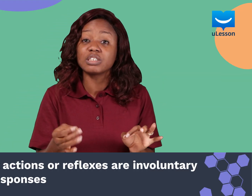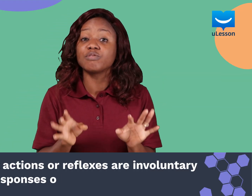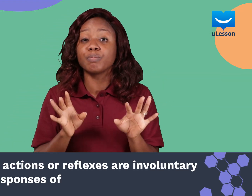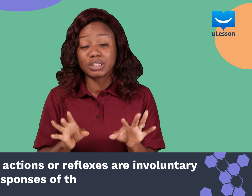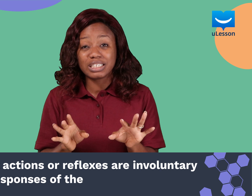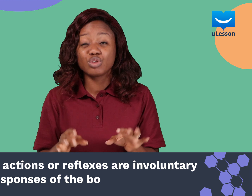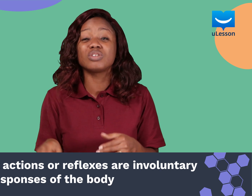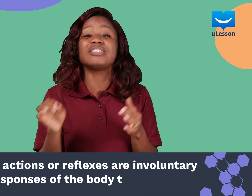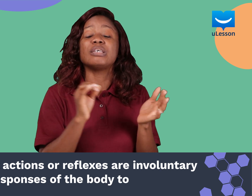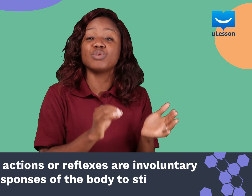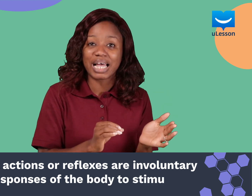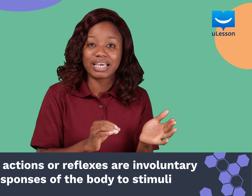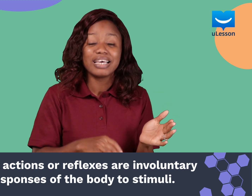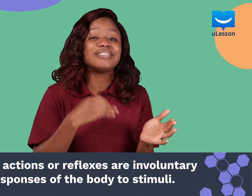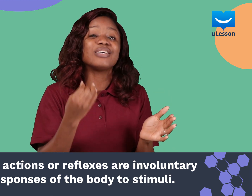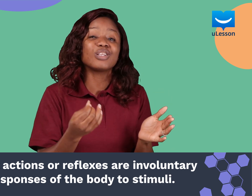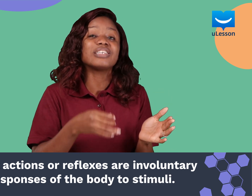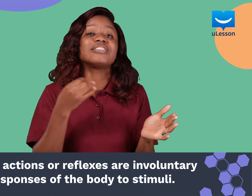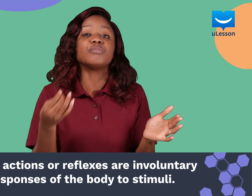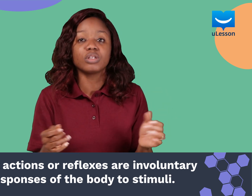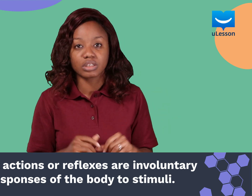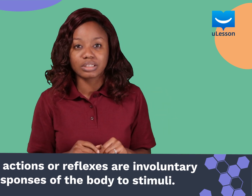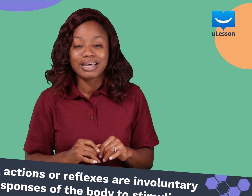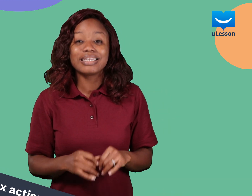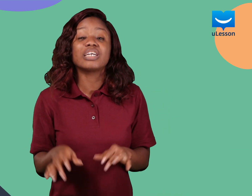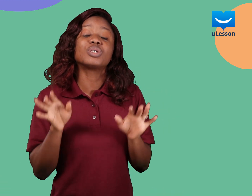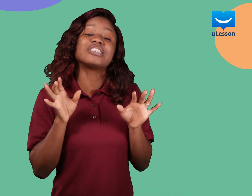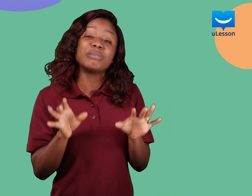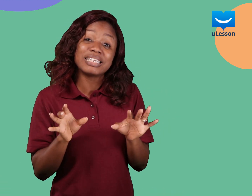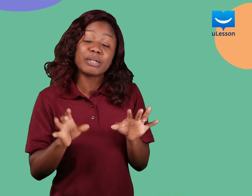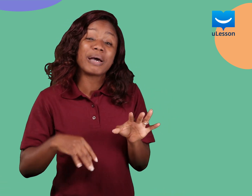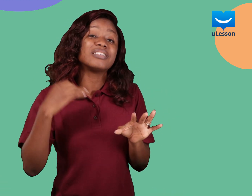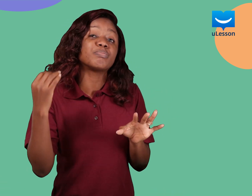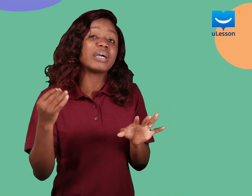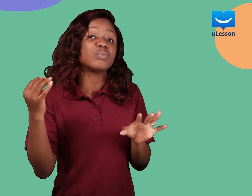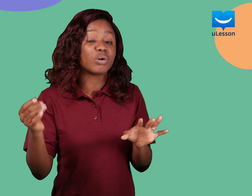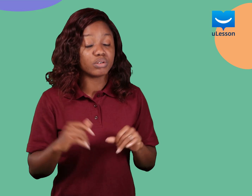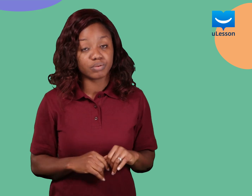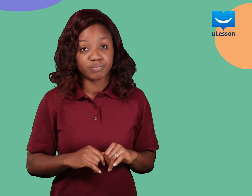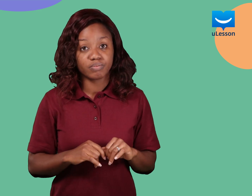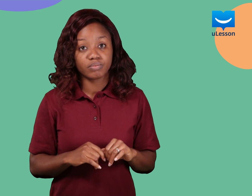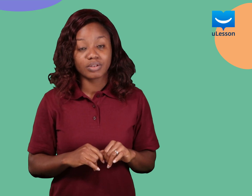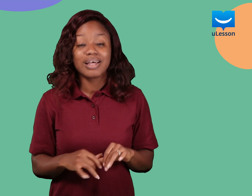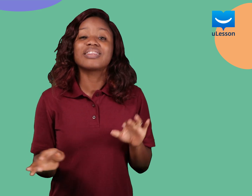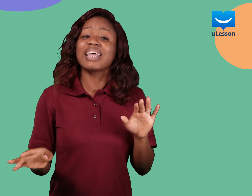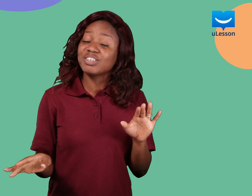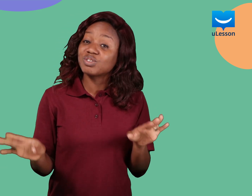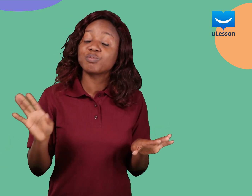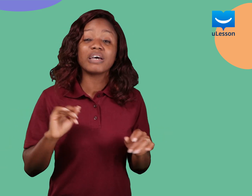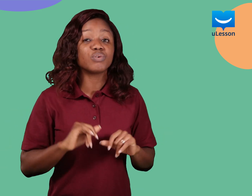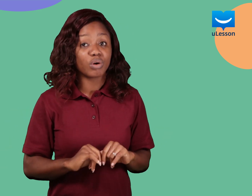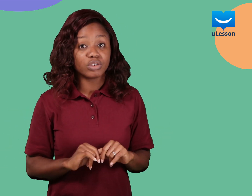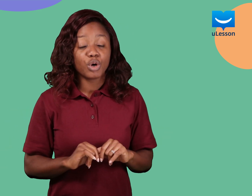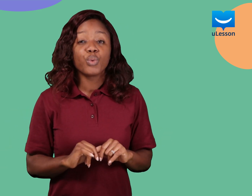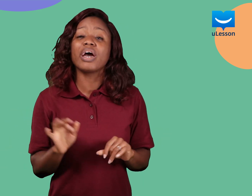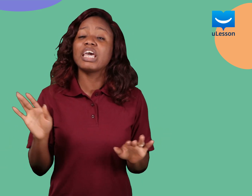responses of the body to stimuli, singular stimulus. They are transmitted by the spinal cord. Thanks to